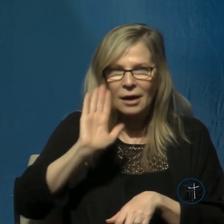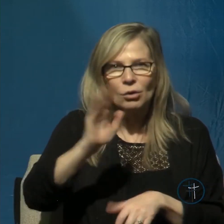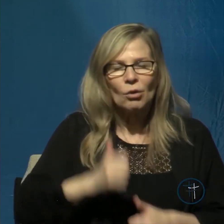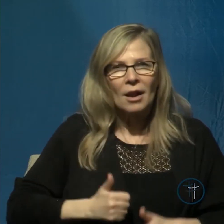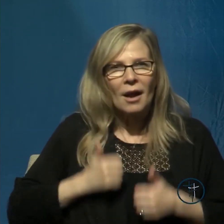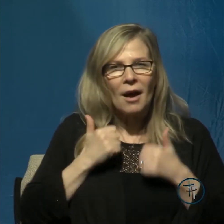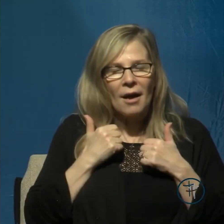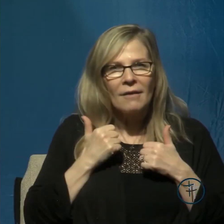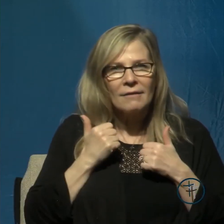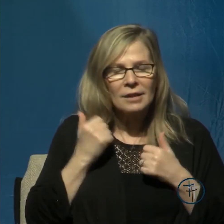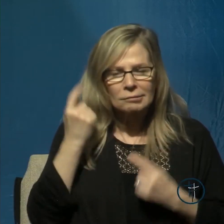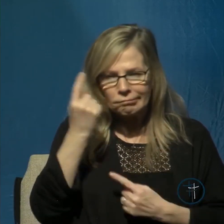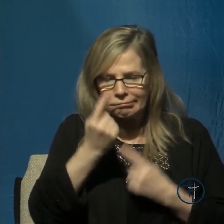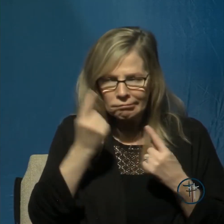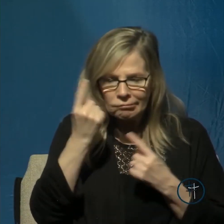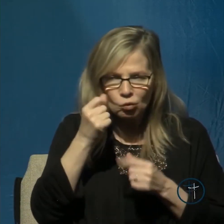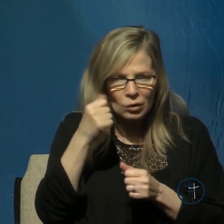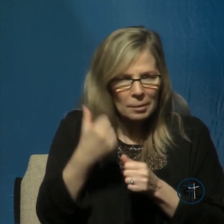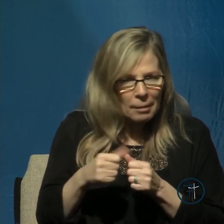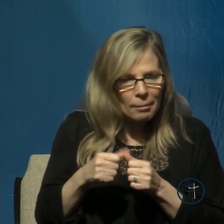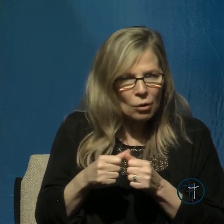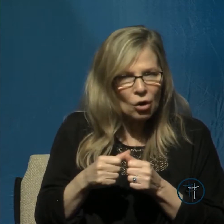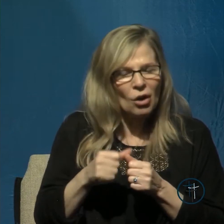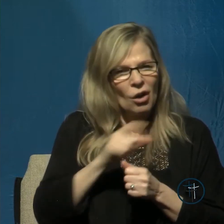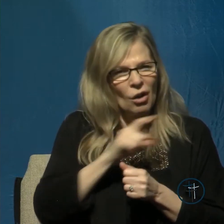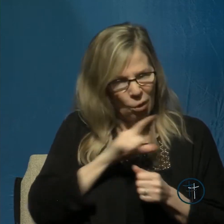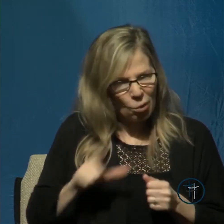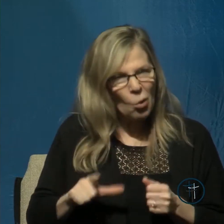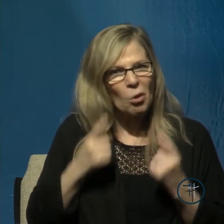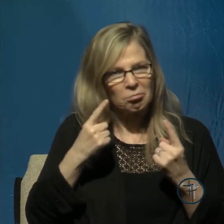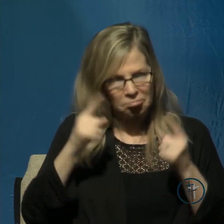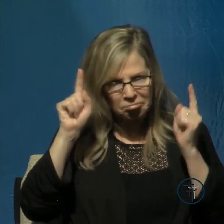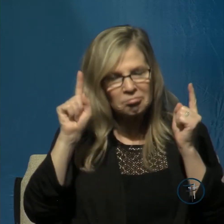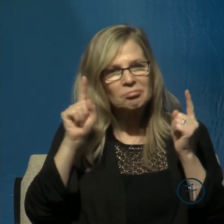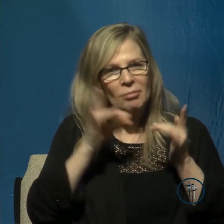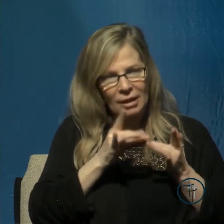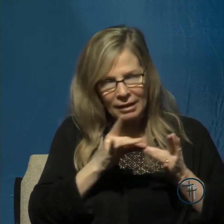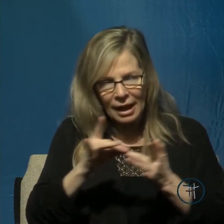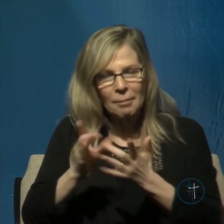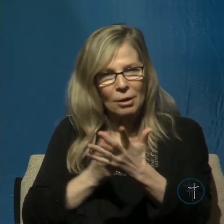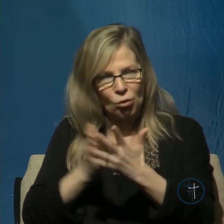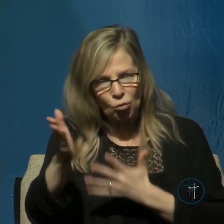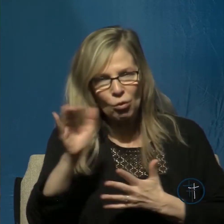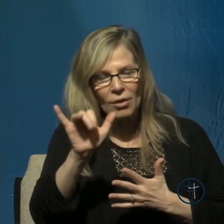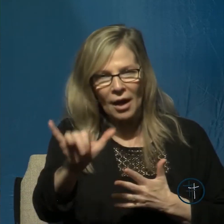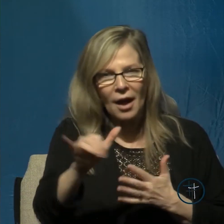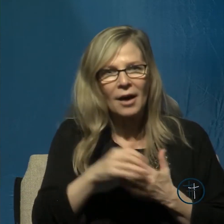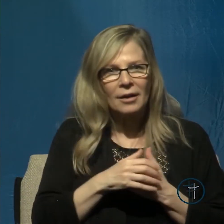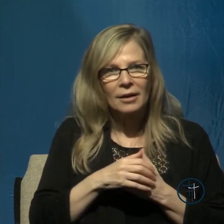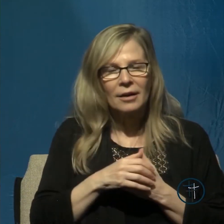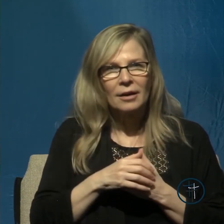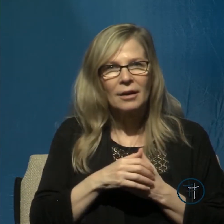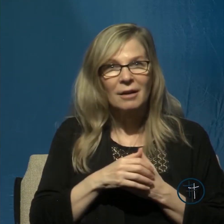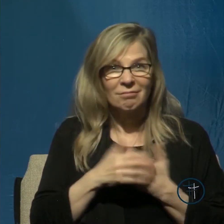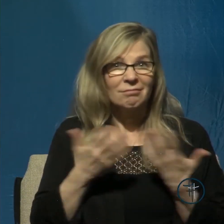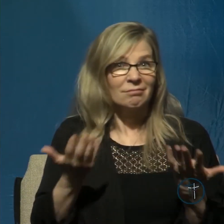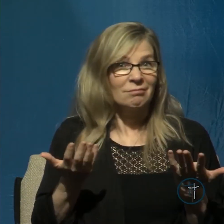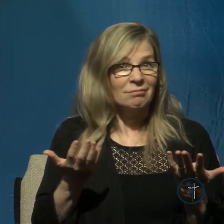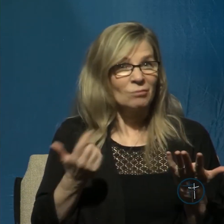and recall just how the Lord brought you through that time this is why I recommend writing in a